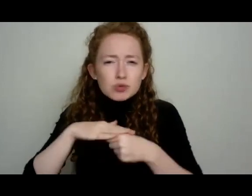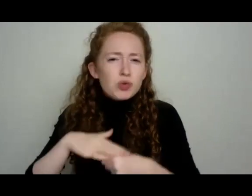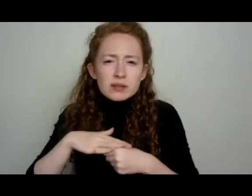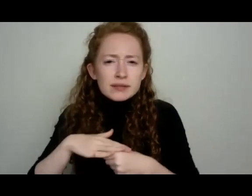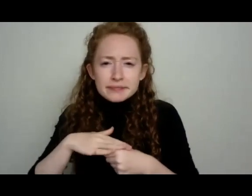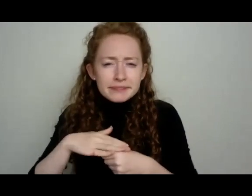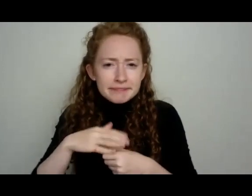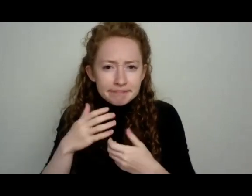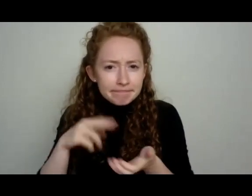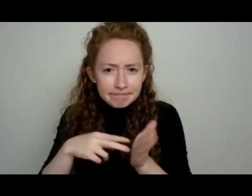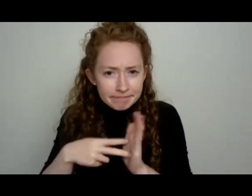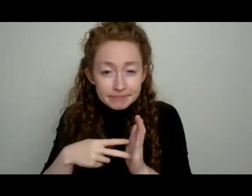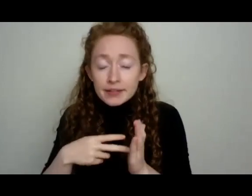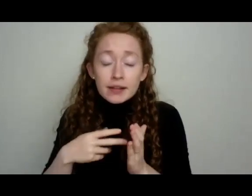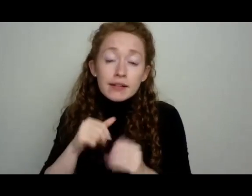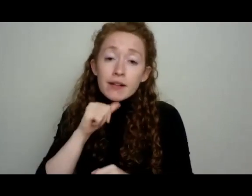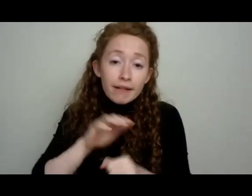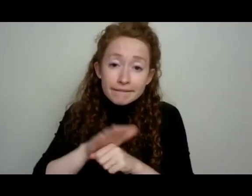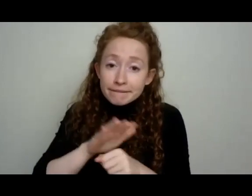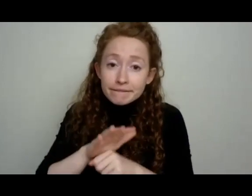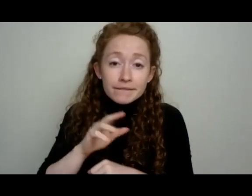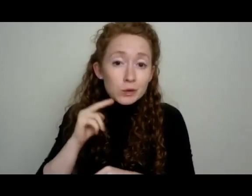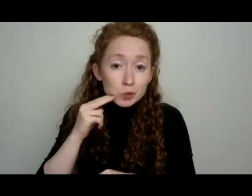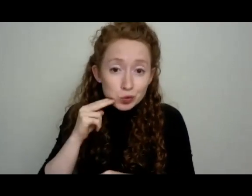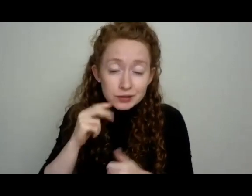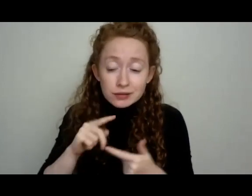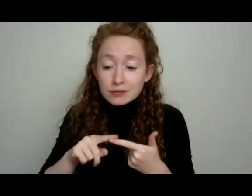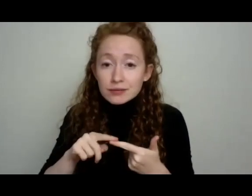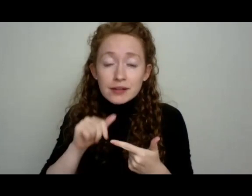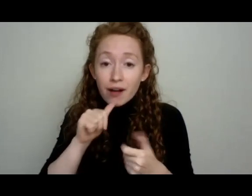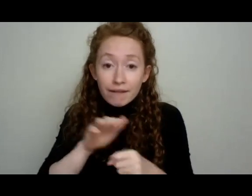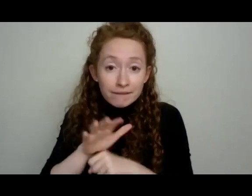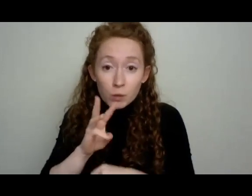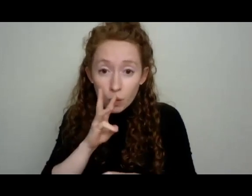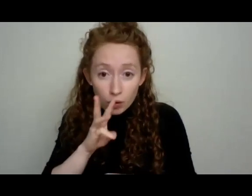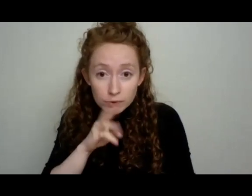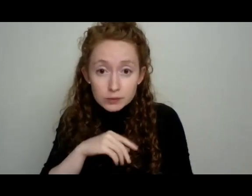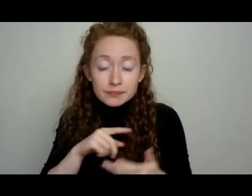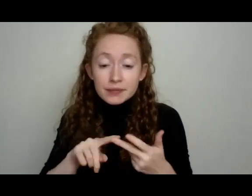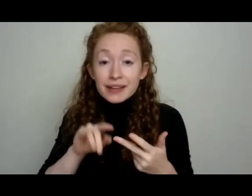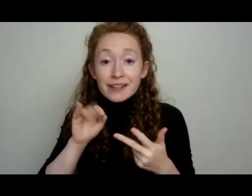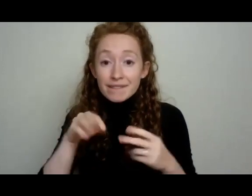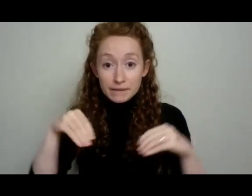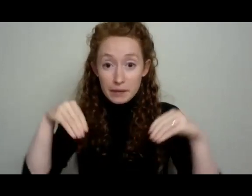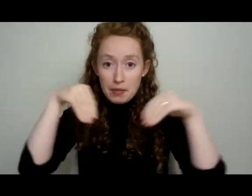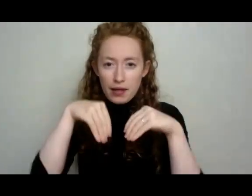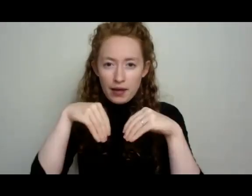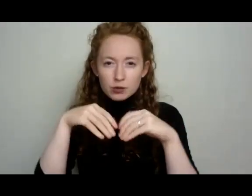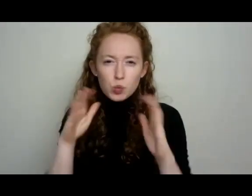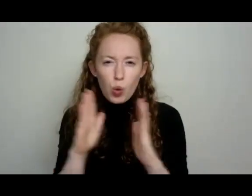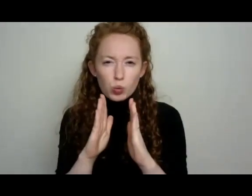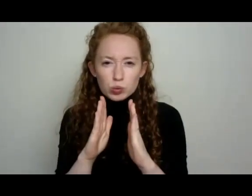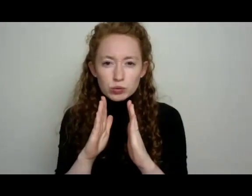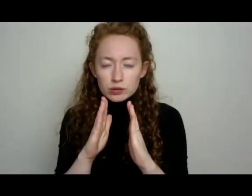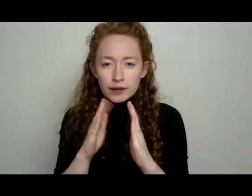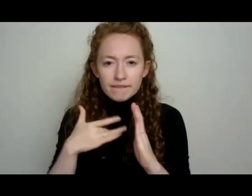if it doesn't have enough nutrients, if it doesn't have enough water, and if it's, they're too close together and they are